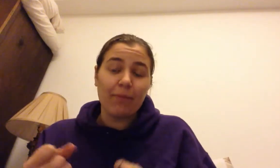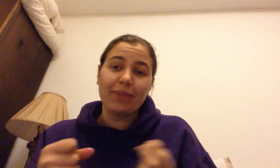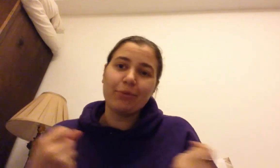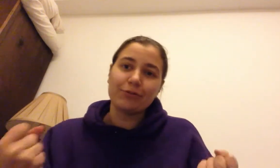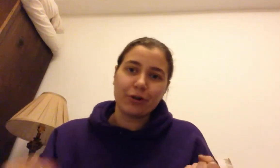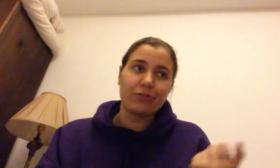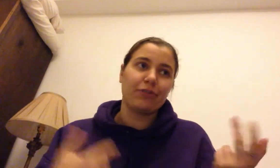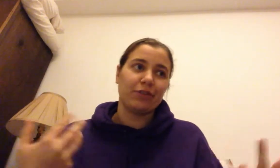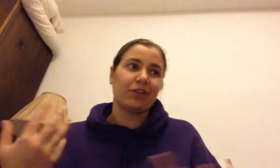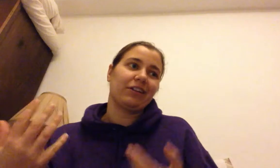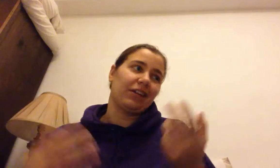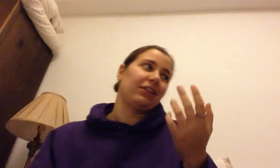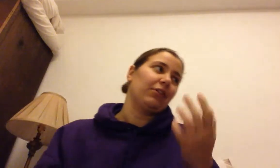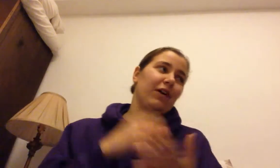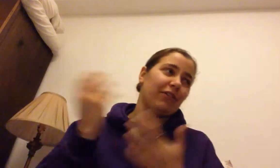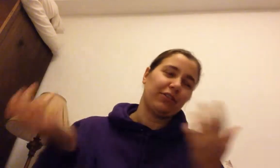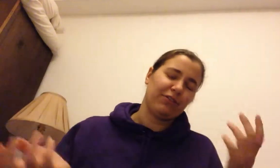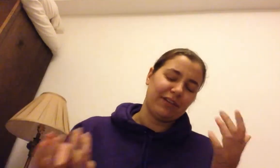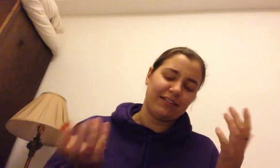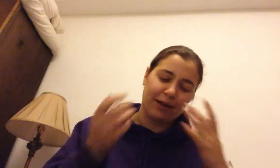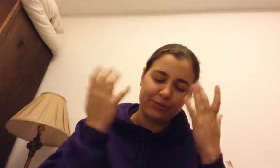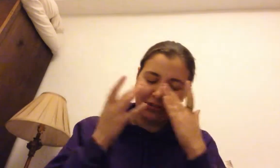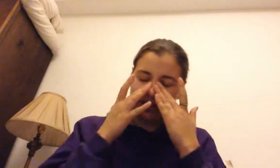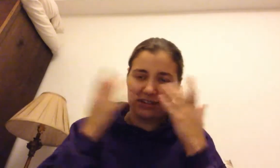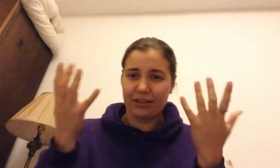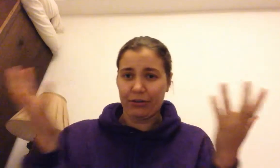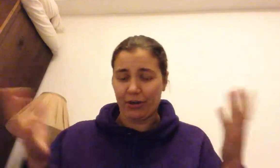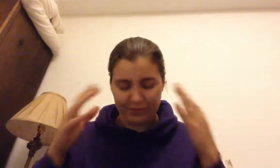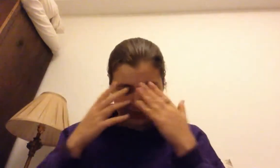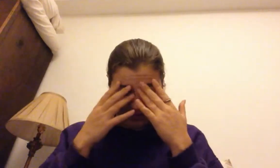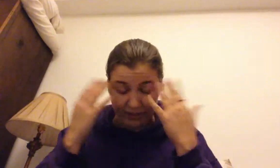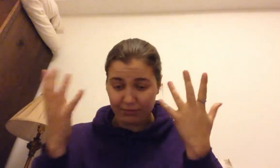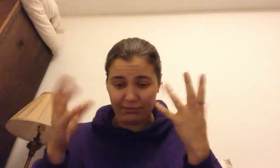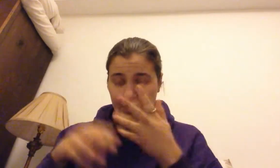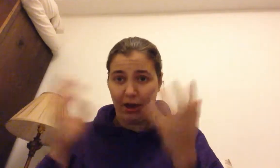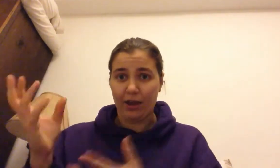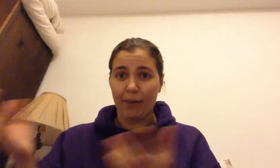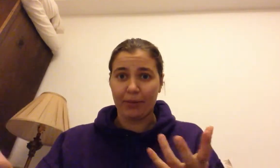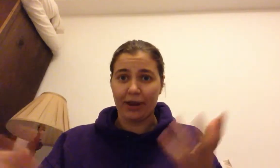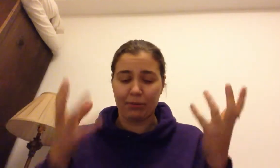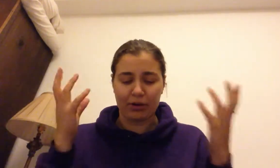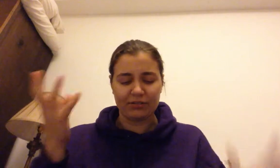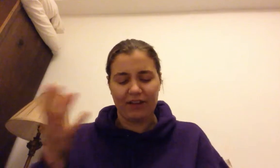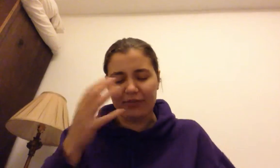but of course if you live in London, like, you know, you have all of these fantastic opportunities and can go to conferences easily and, you know, hop in the airport in five seconds.